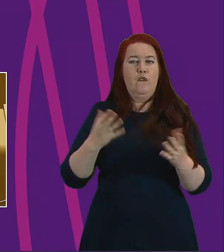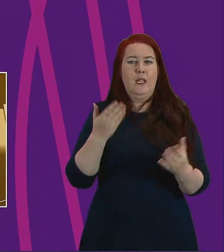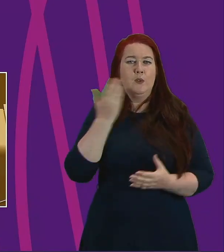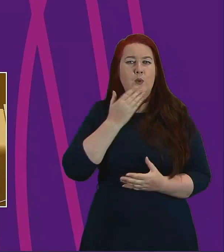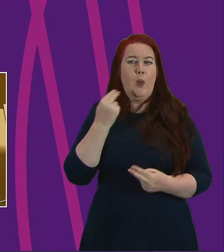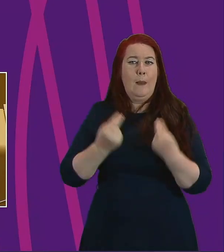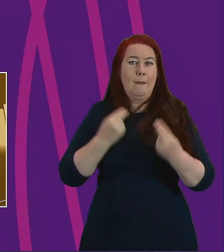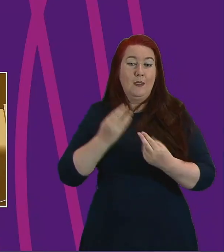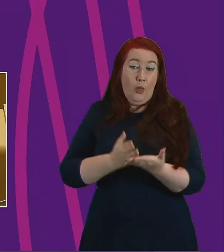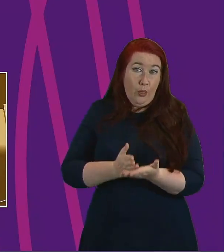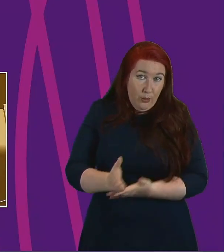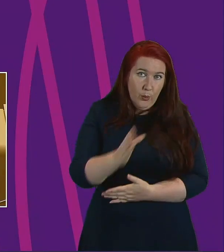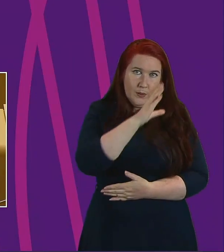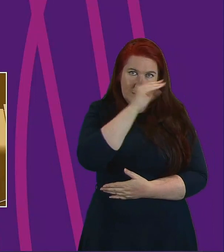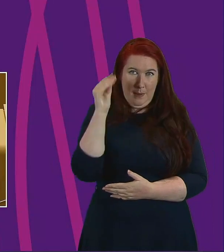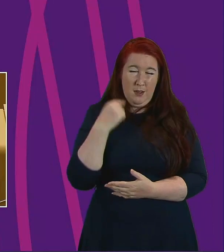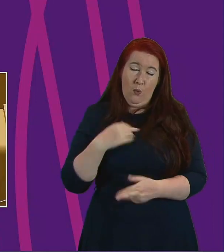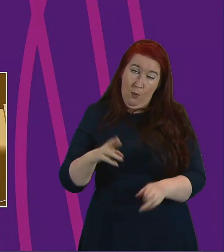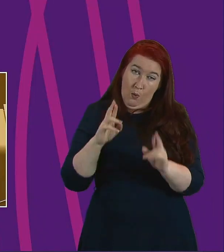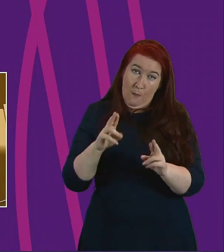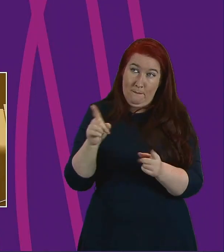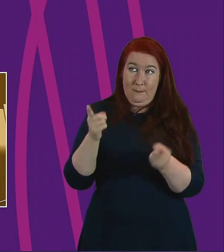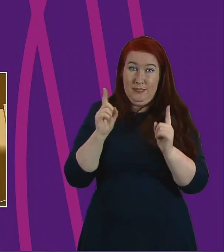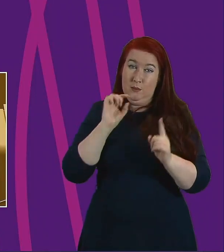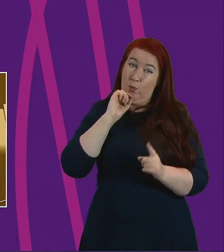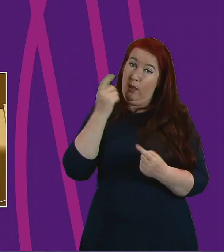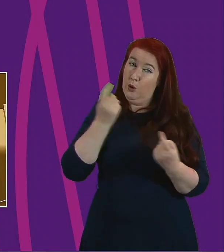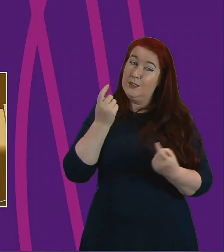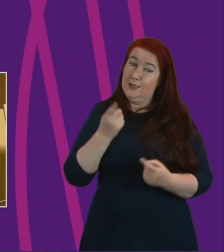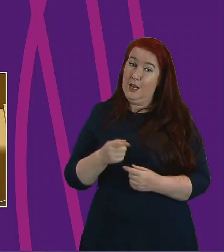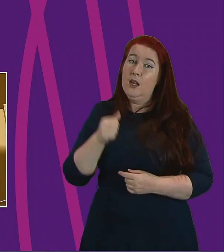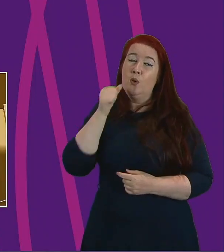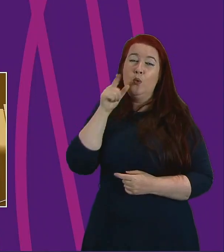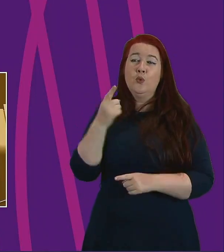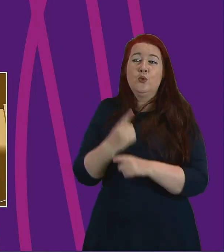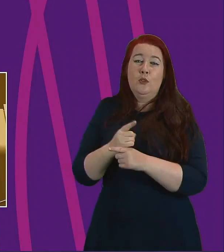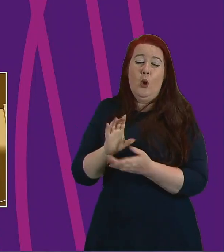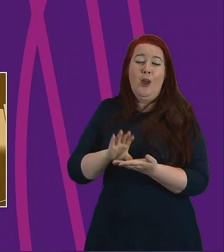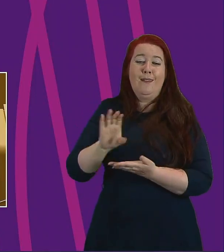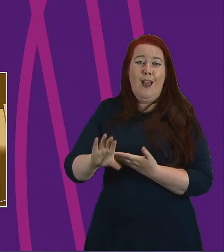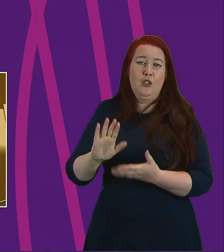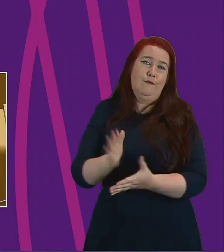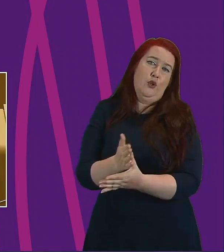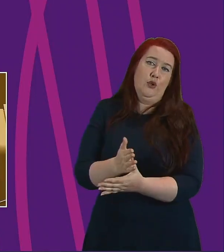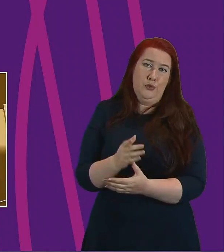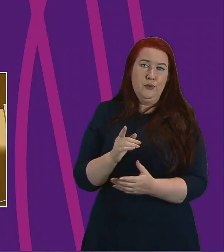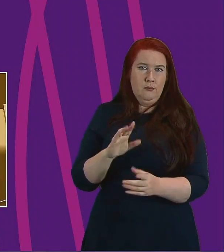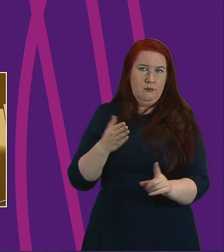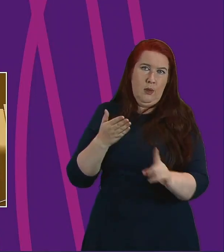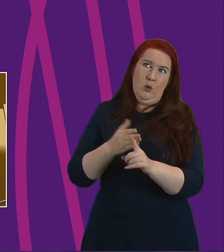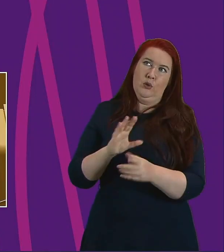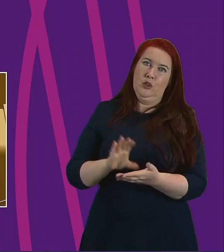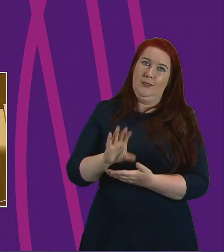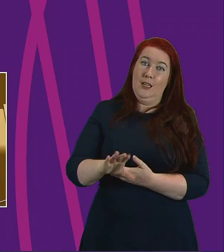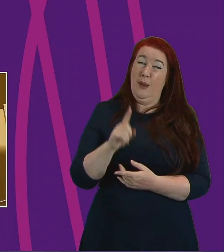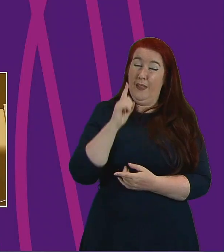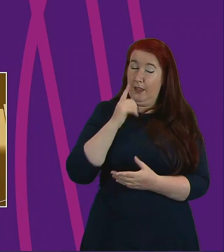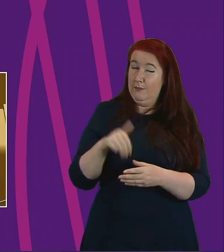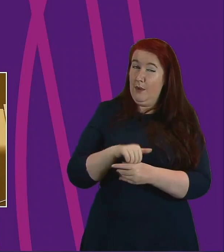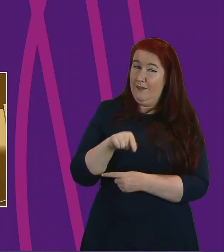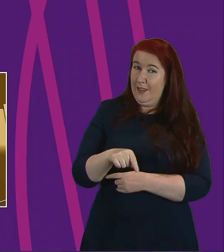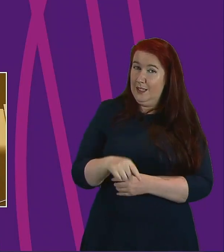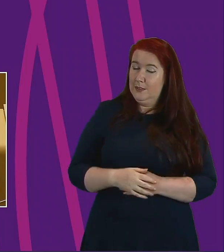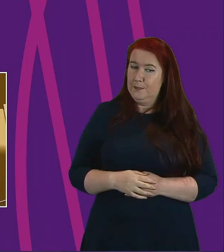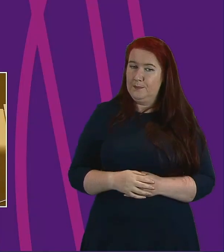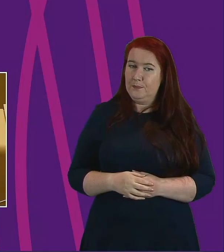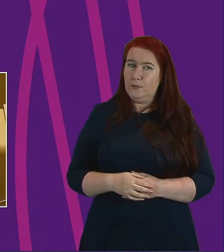over the summer and I hope she will consider this. She has talked about a cash first approach and I think this could be part of that plan. The